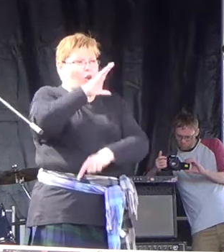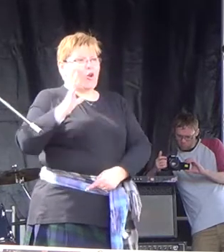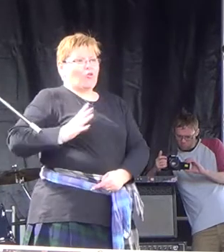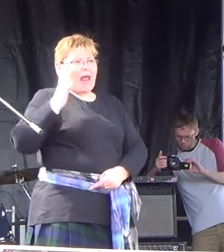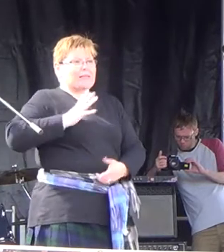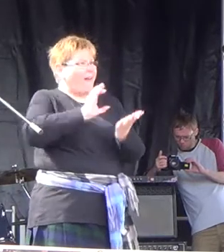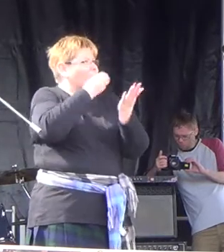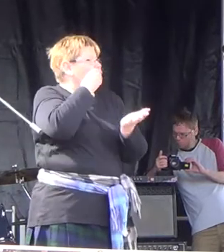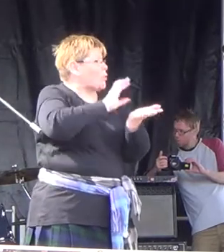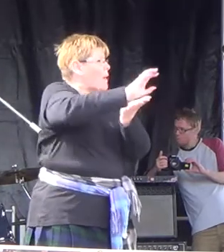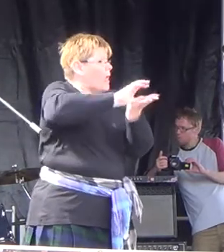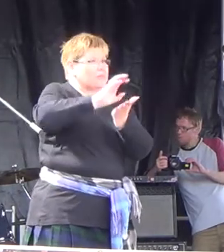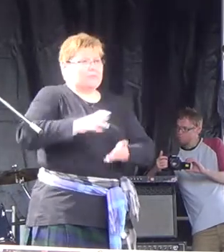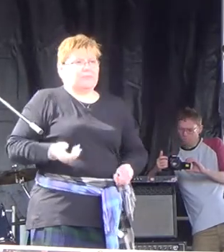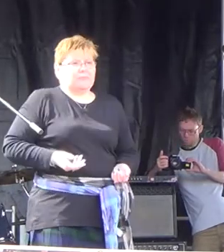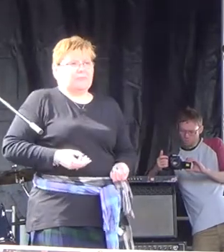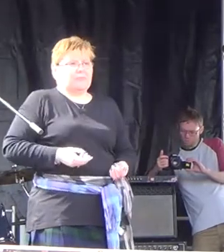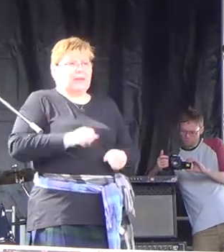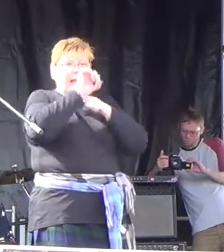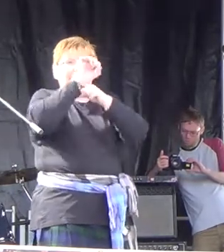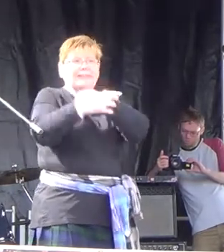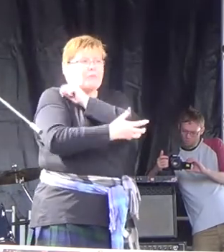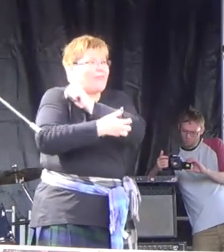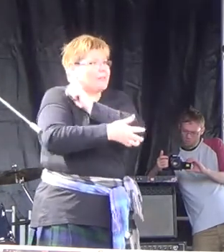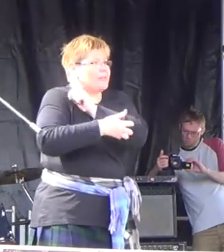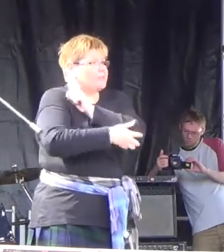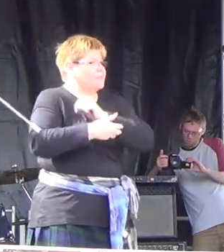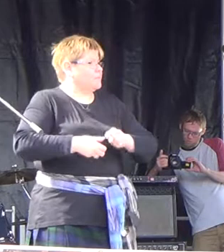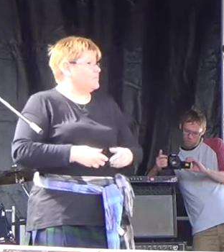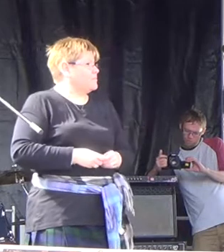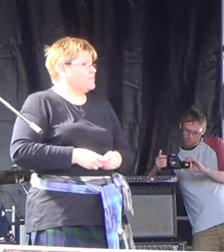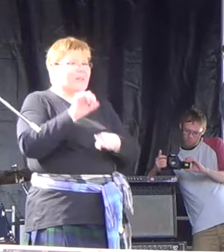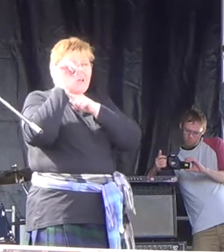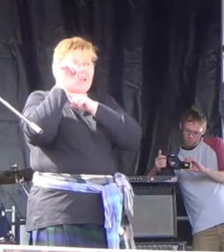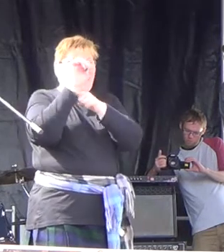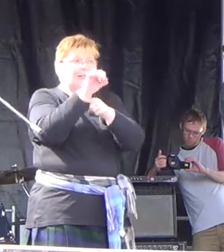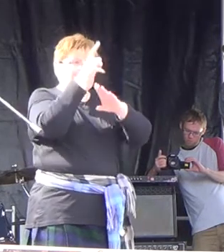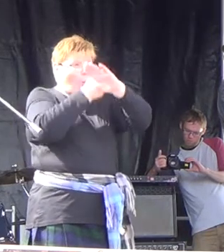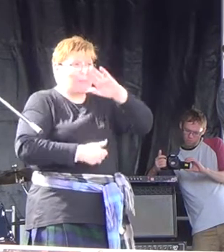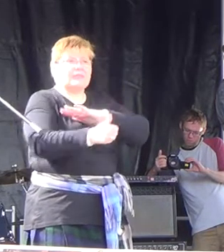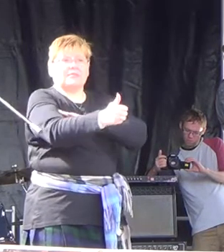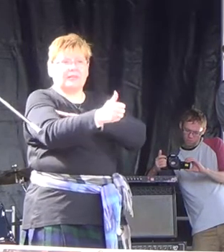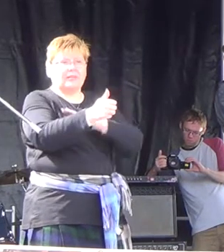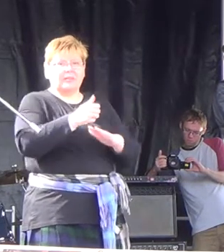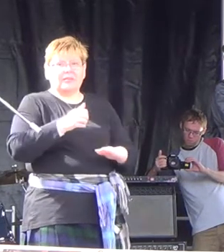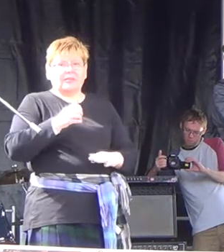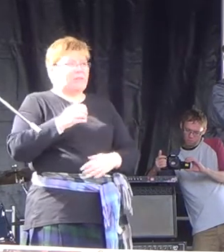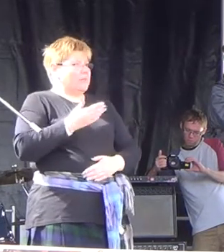-food banks? Yes! And anti-poverty? Yes! And anti-weapons of mass destruction?